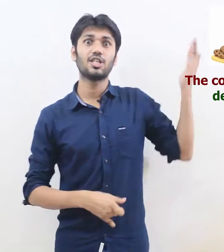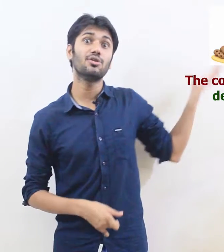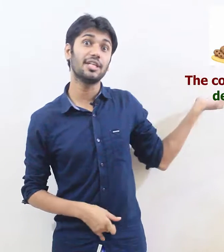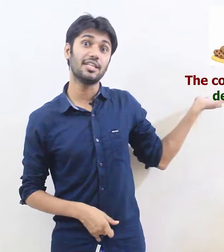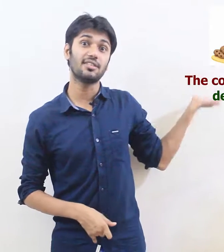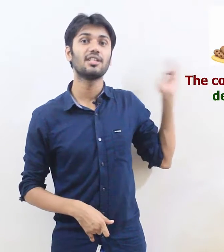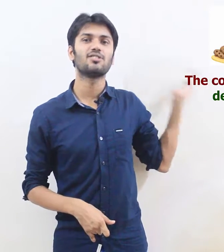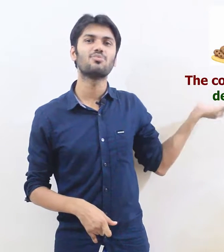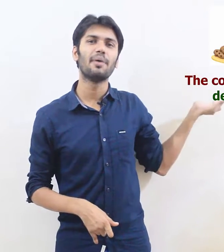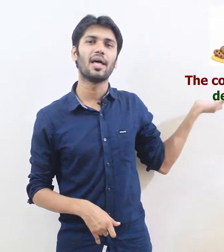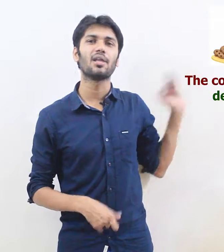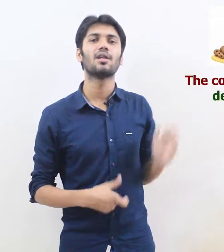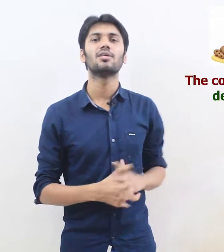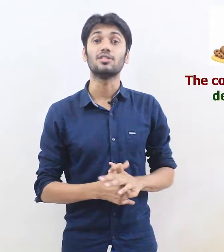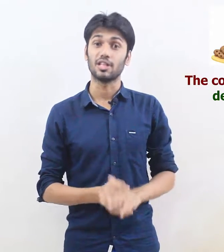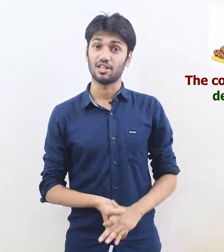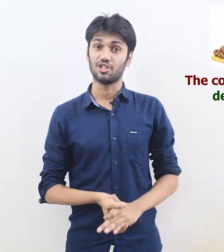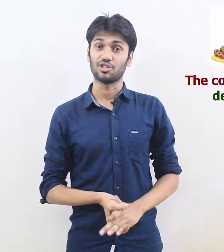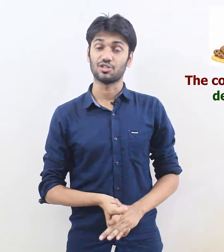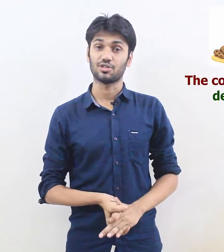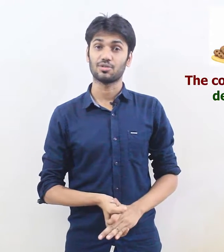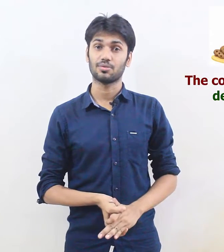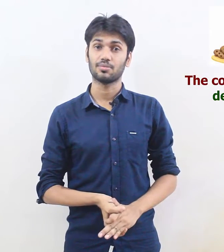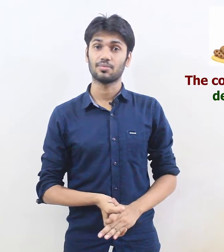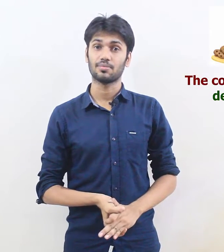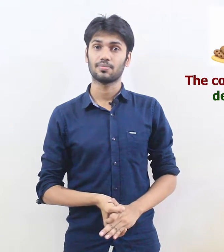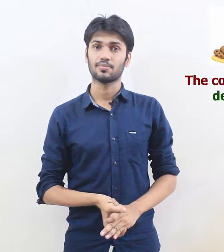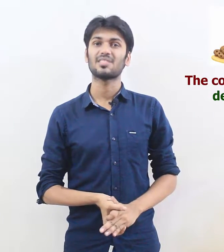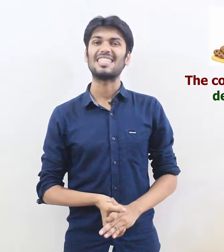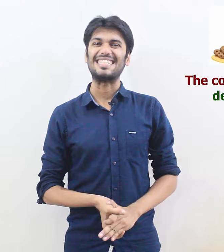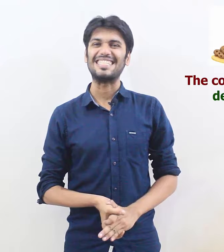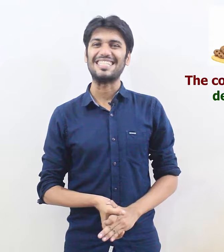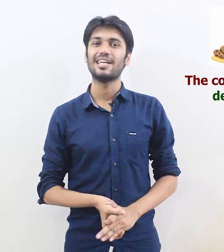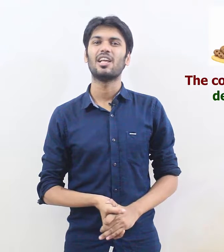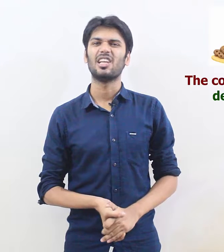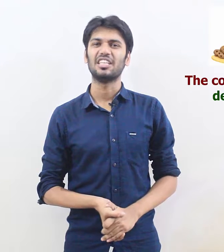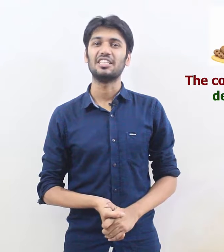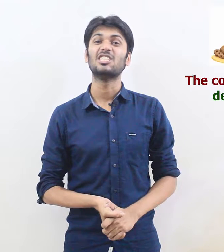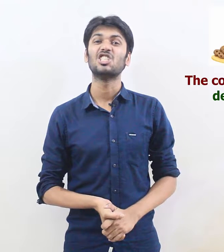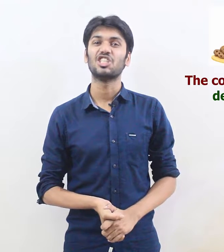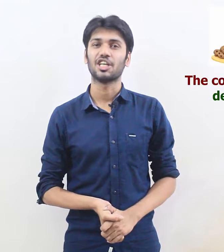cookies smell delicious d-l-i-i-i